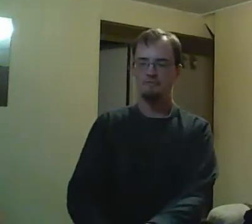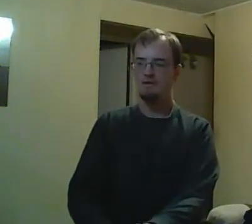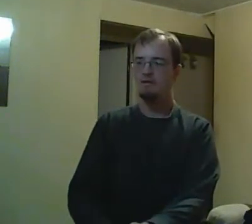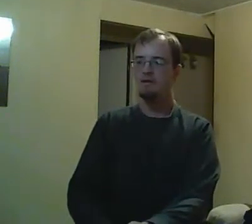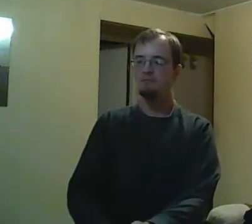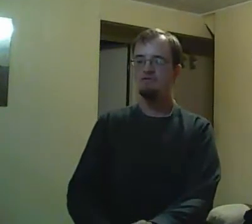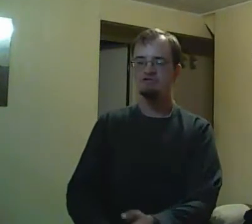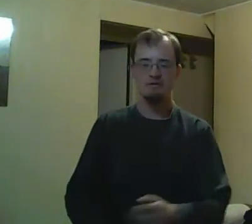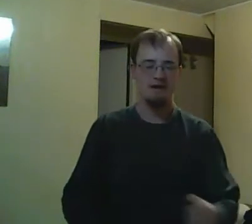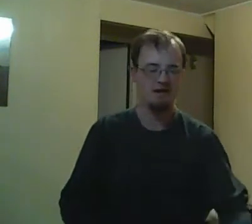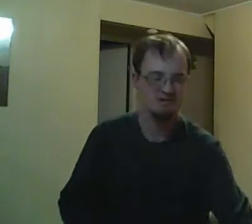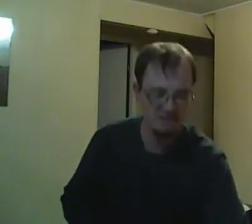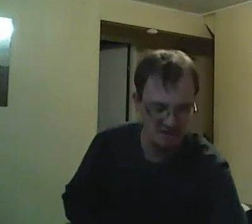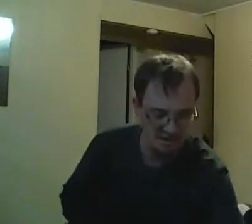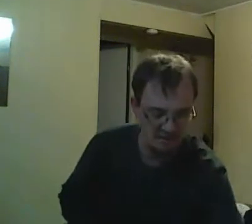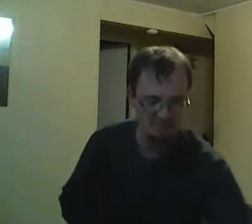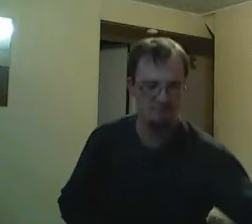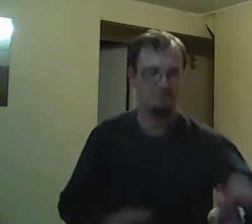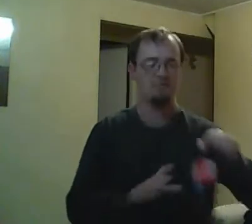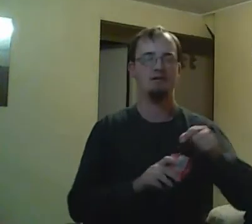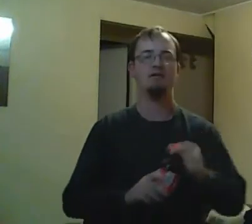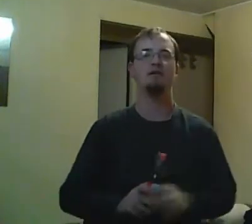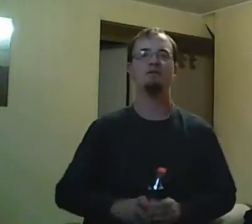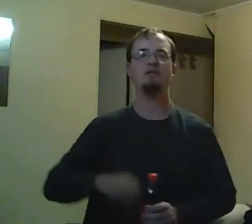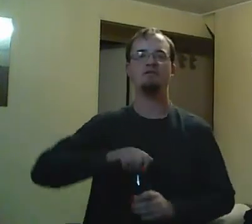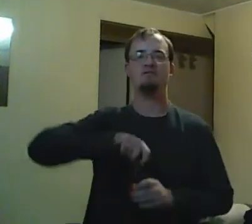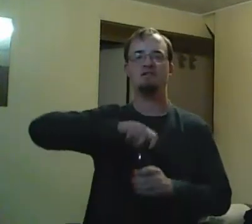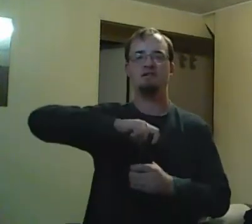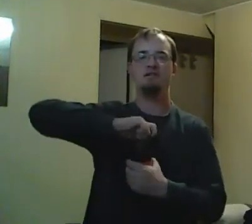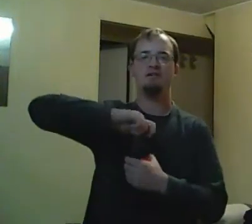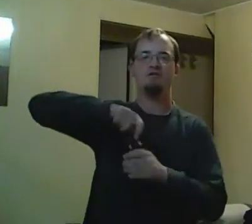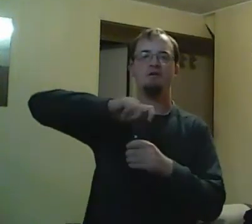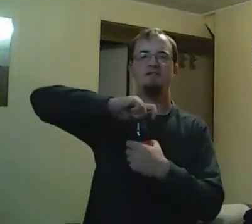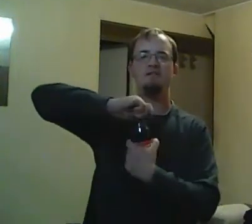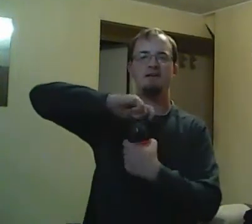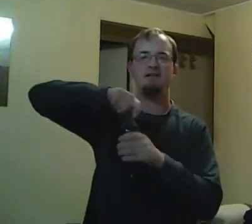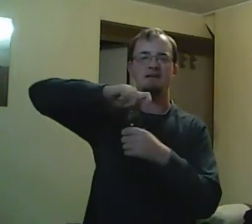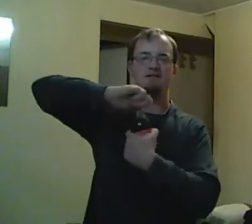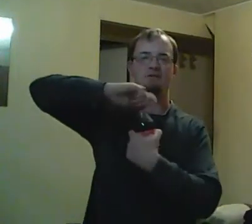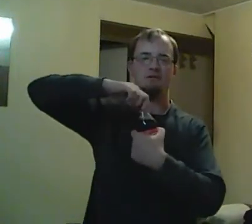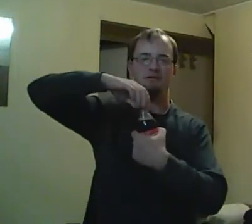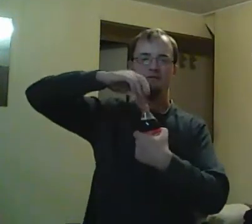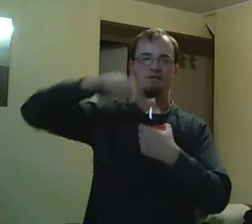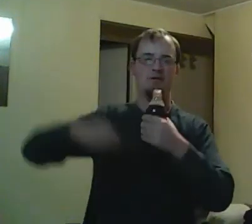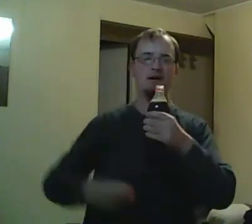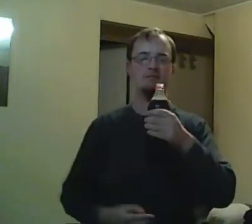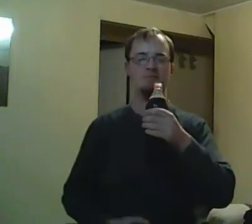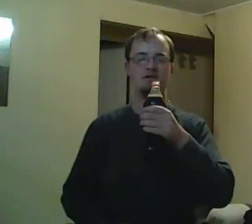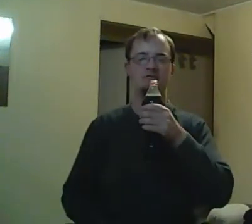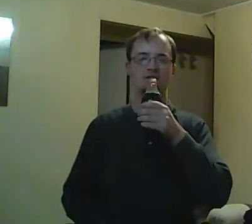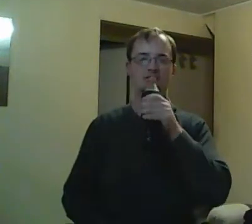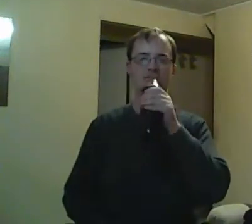they made Rick into a school shooter. And, B, basically, they didn't want to go, you're a school shooter. It's great.